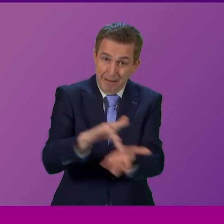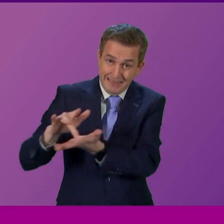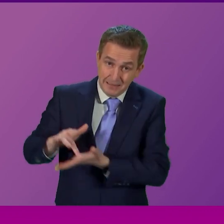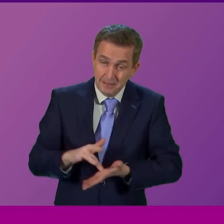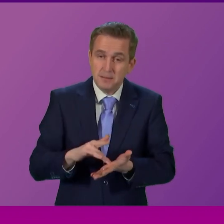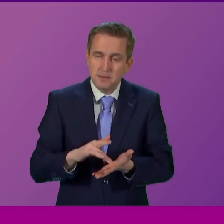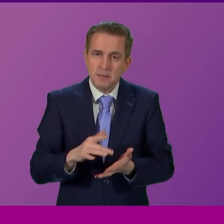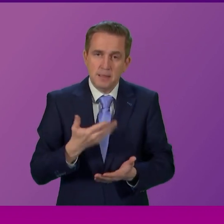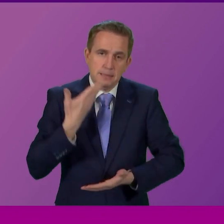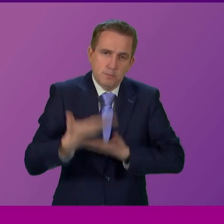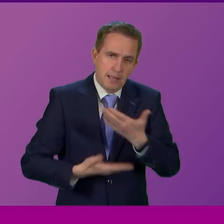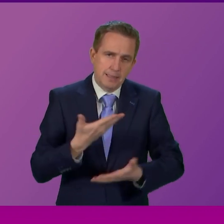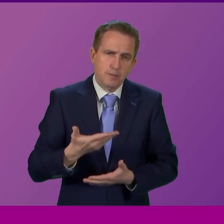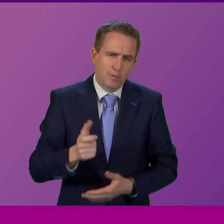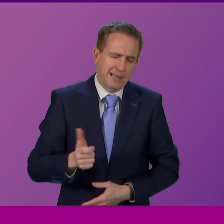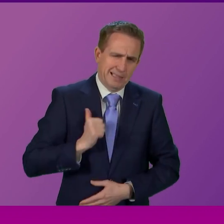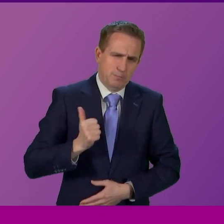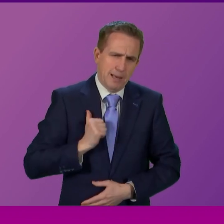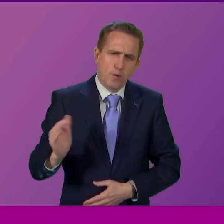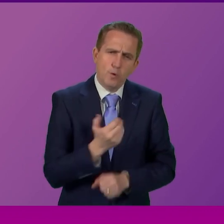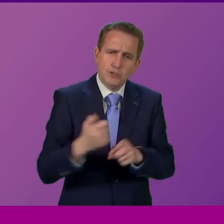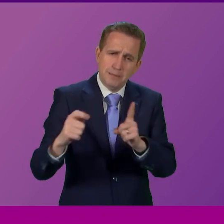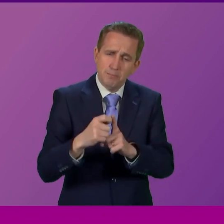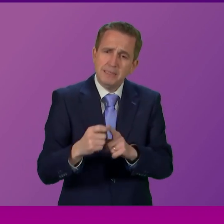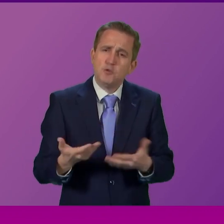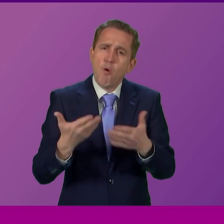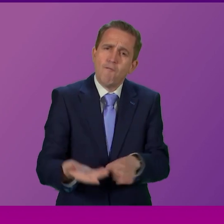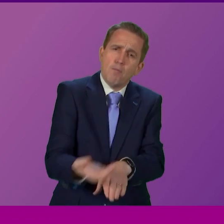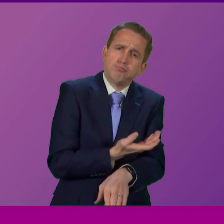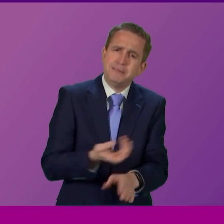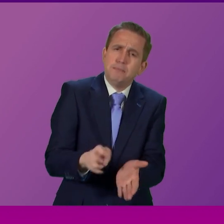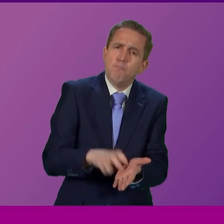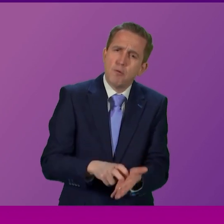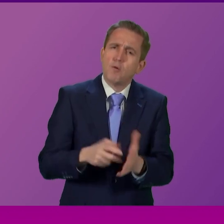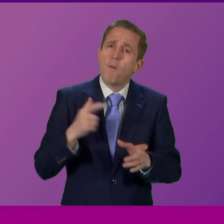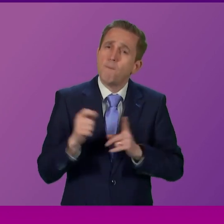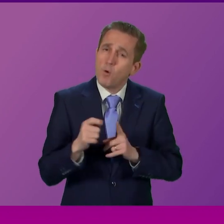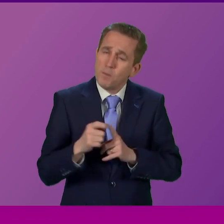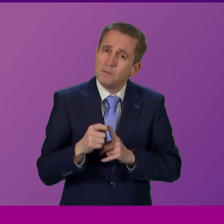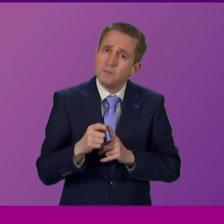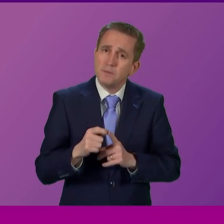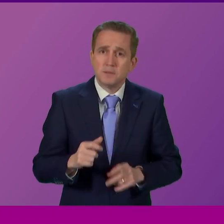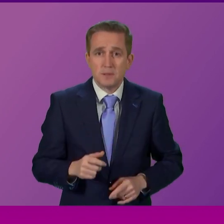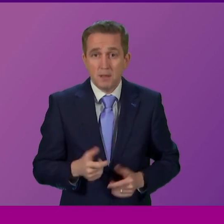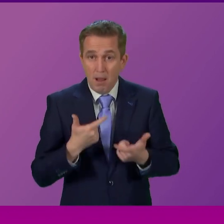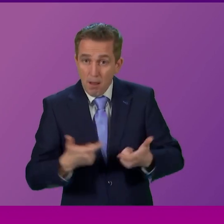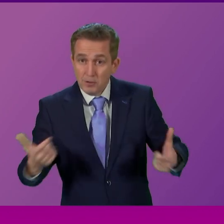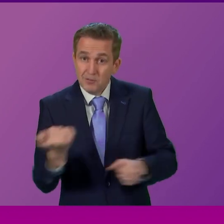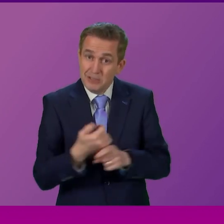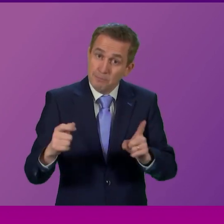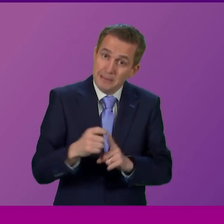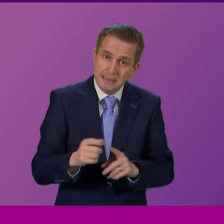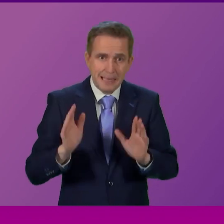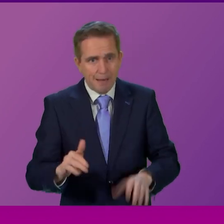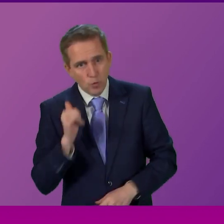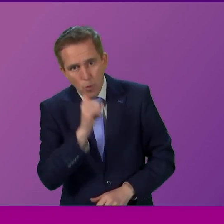expectation is that every GP practice should offer pre-bookable appointments because we have the situation and still far too many GP practices where you have to phone